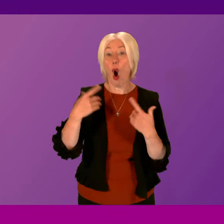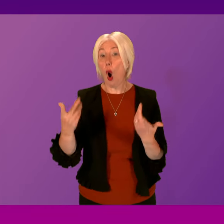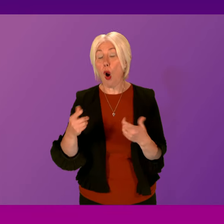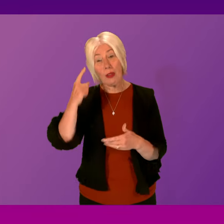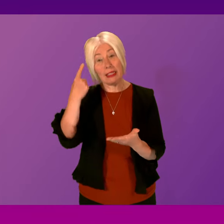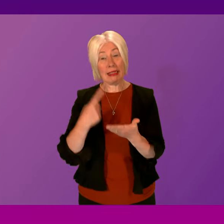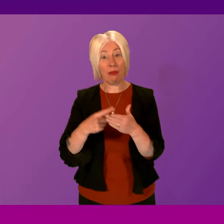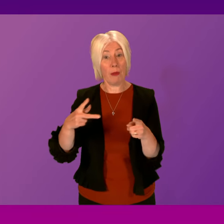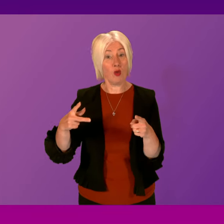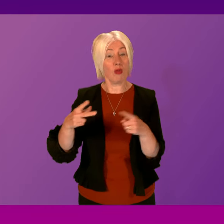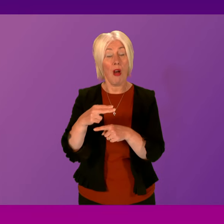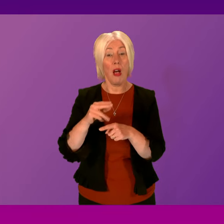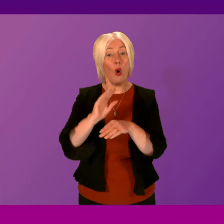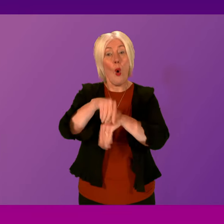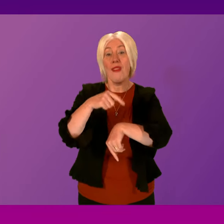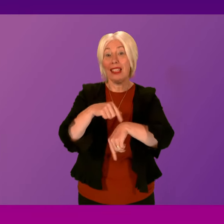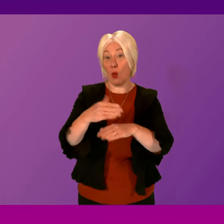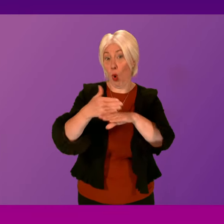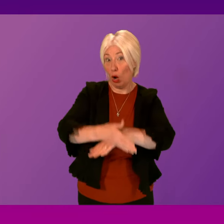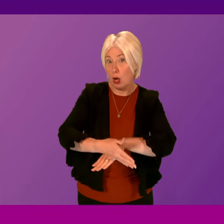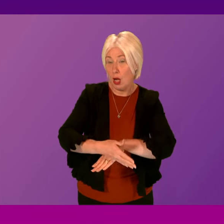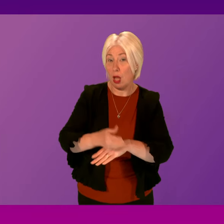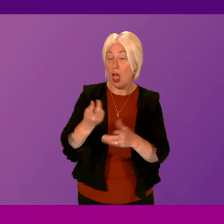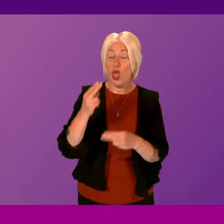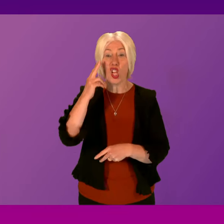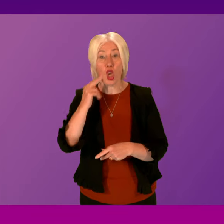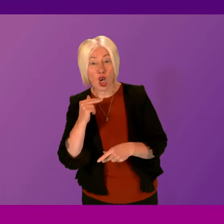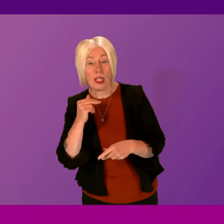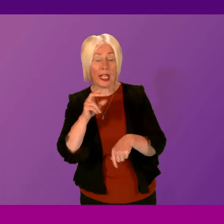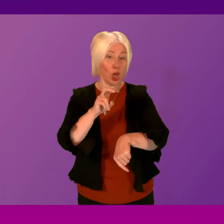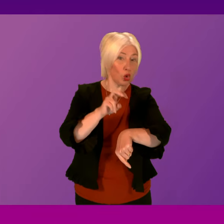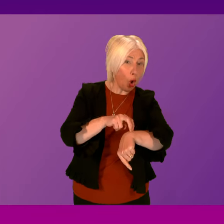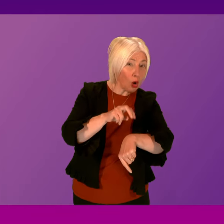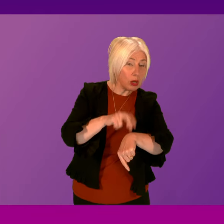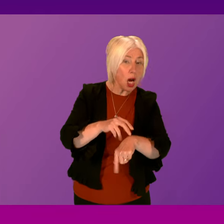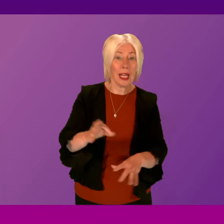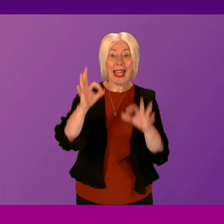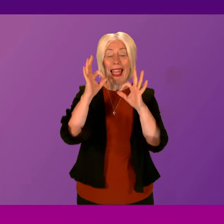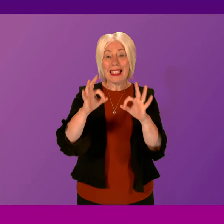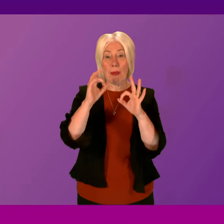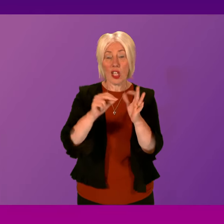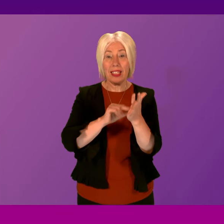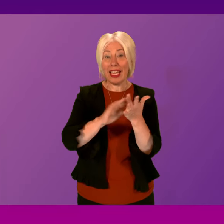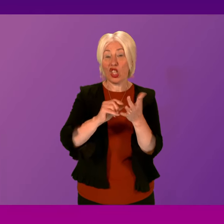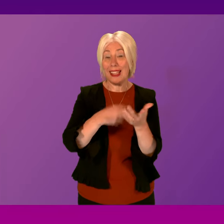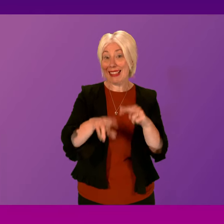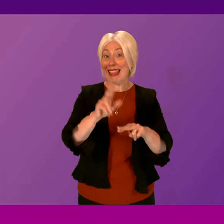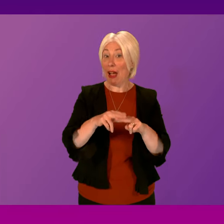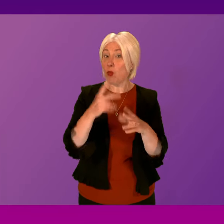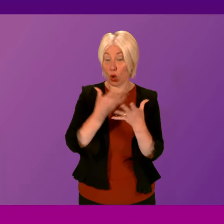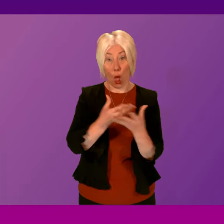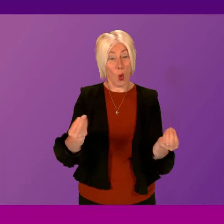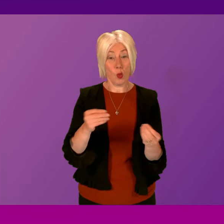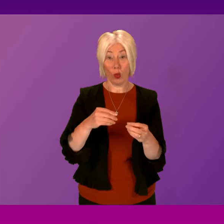cut overtime. We could lose those nurses, doctors and specialist NHS staff for good.